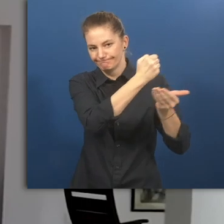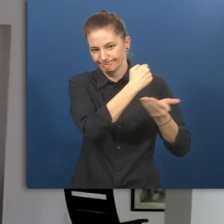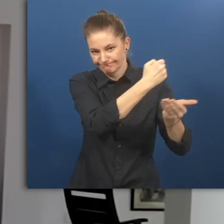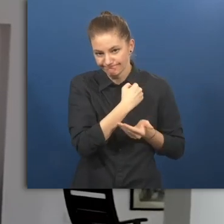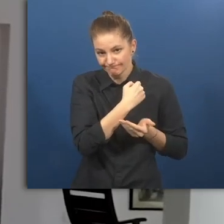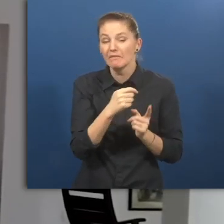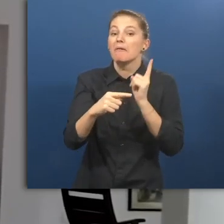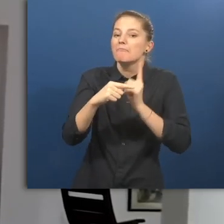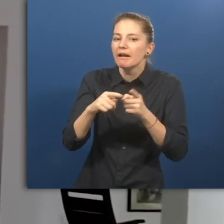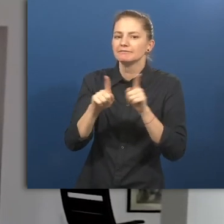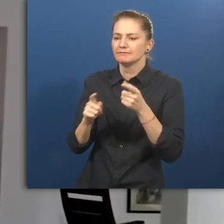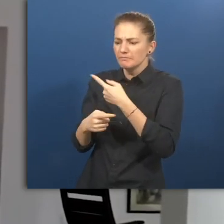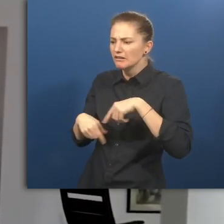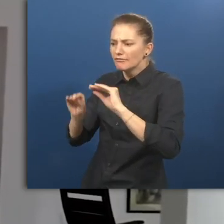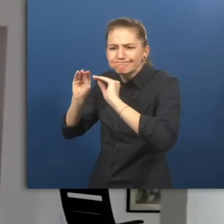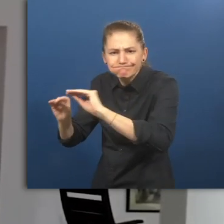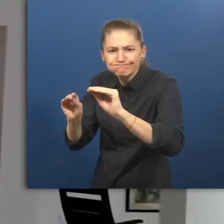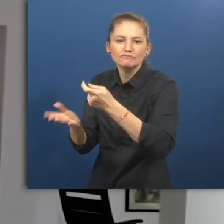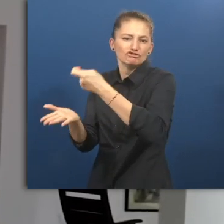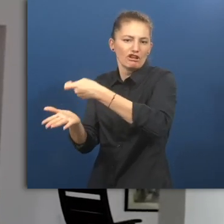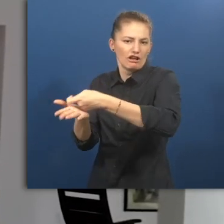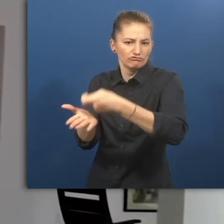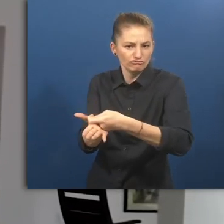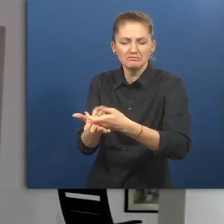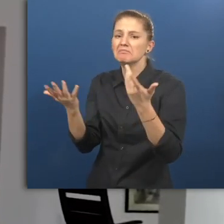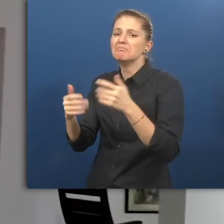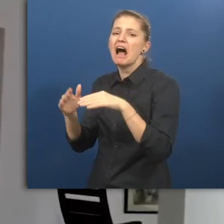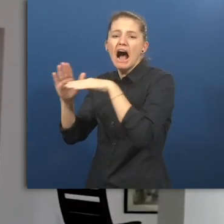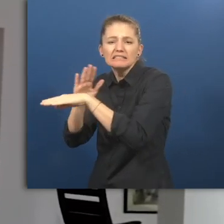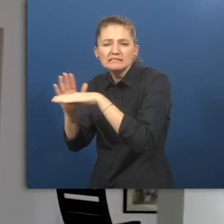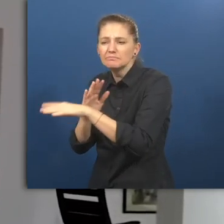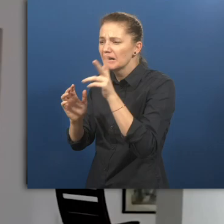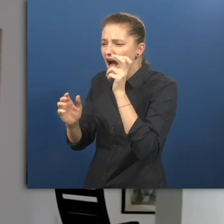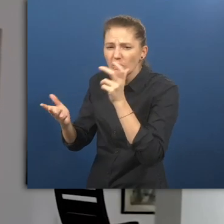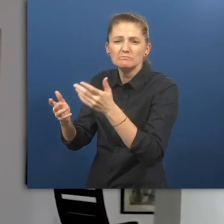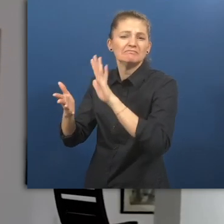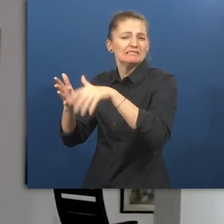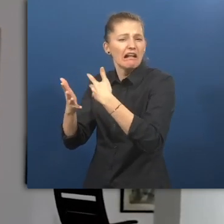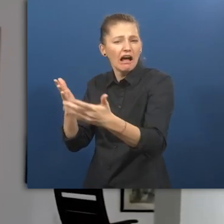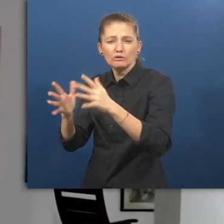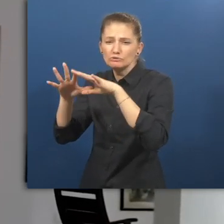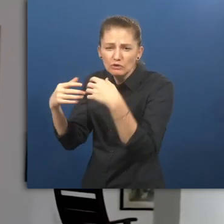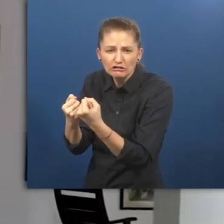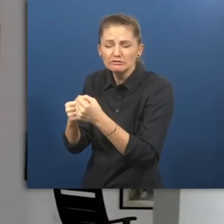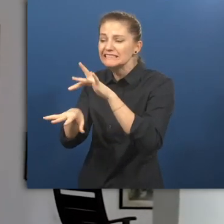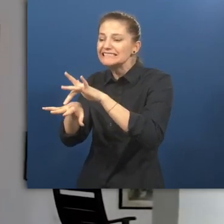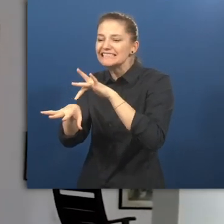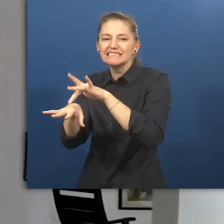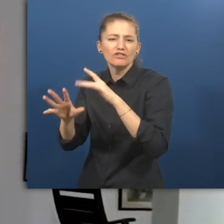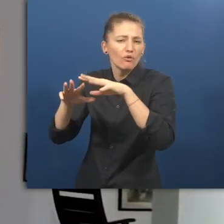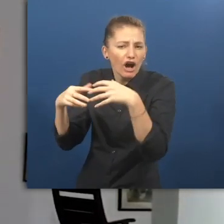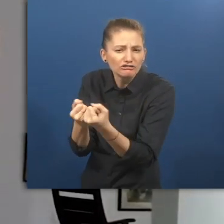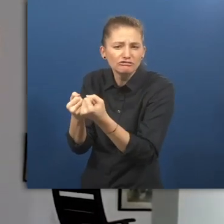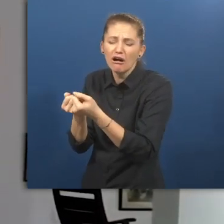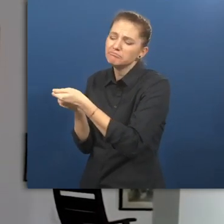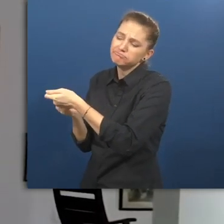services like accessibility audit, sign language workshops, sensitization workshops, synchronizing